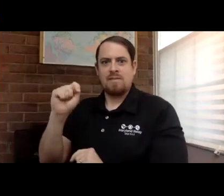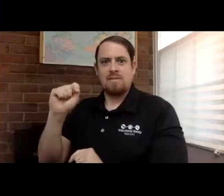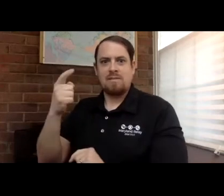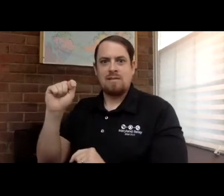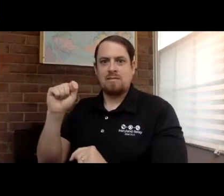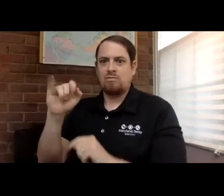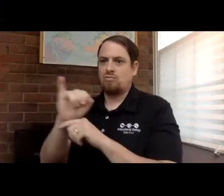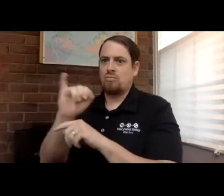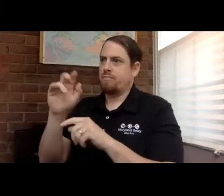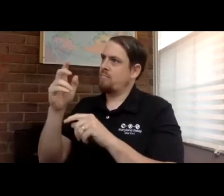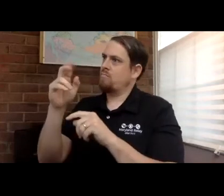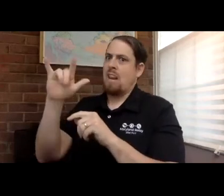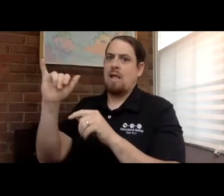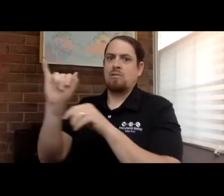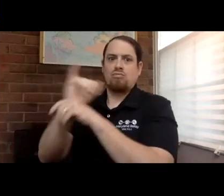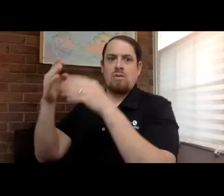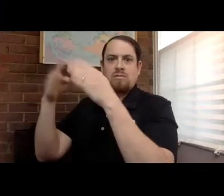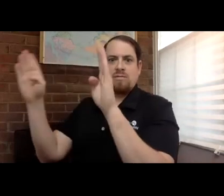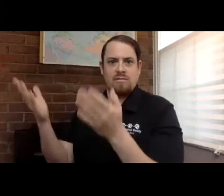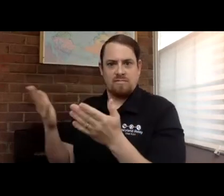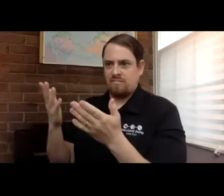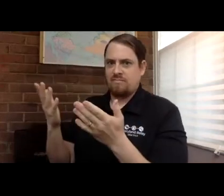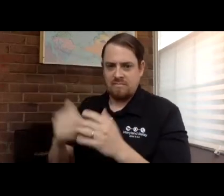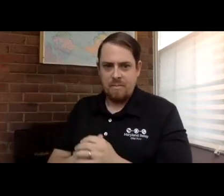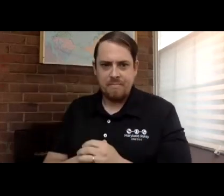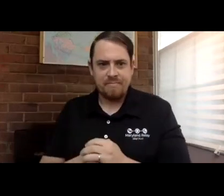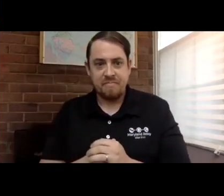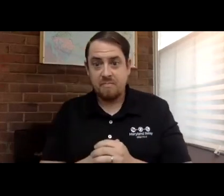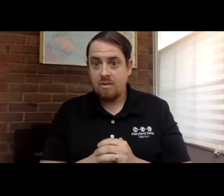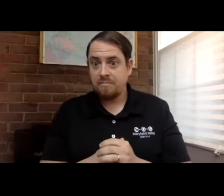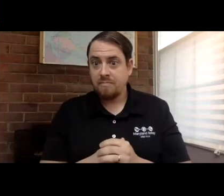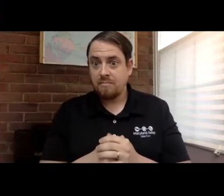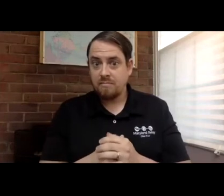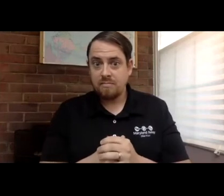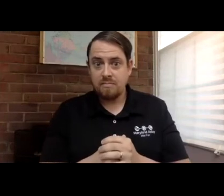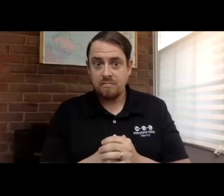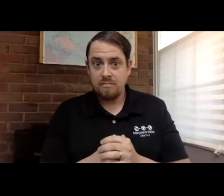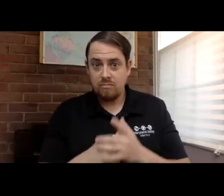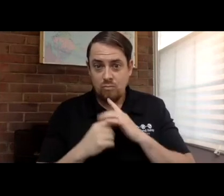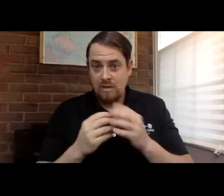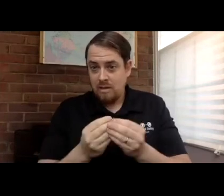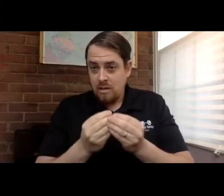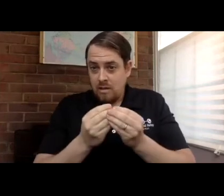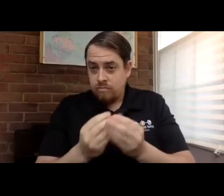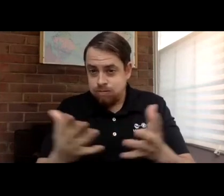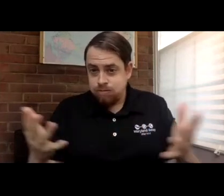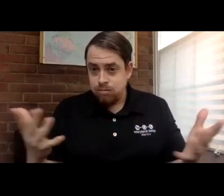How RTT is going to transform the relay industry across the board. It's very, very exciting.